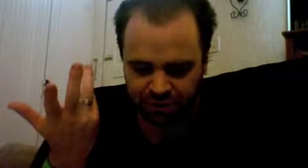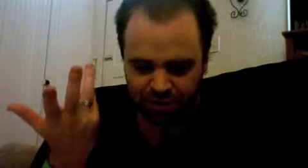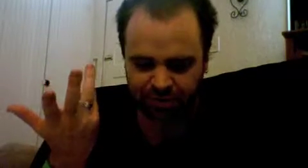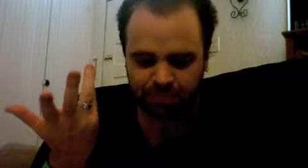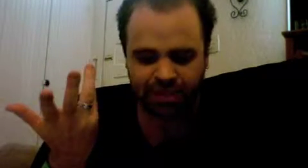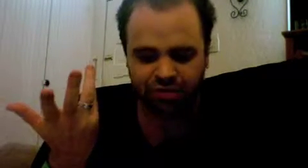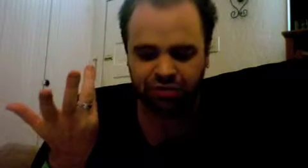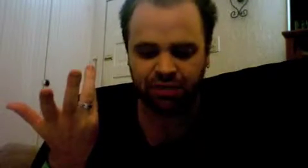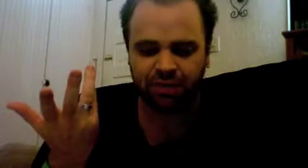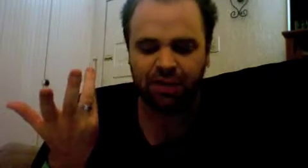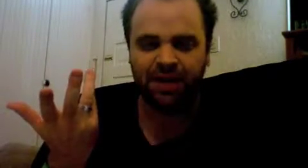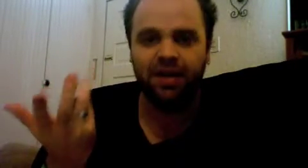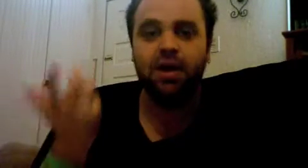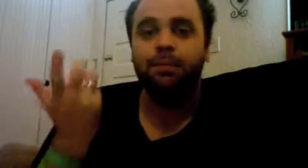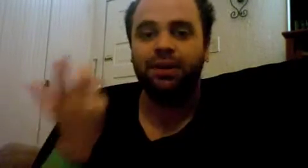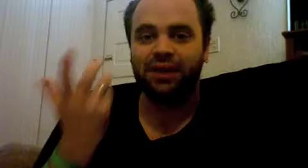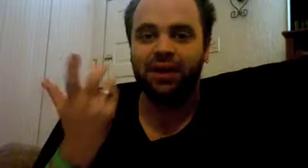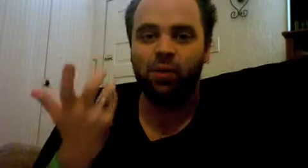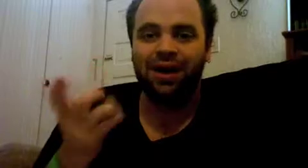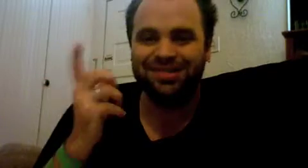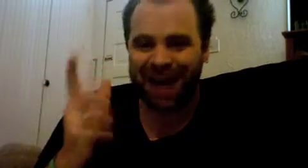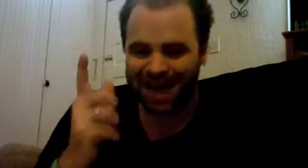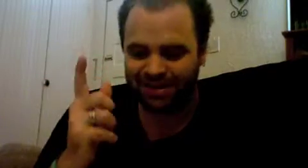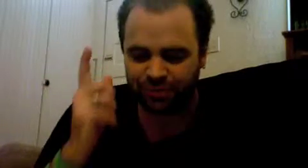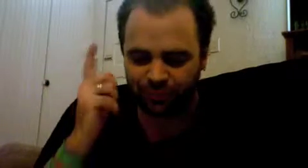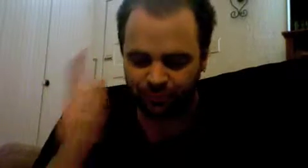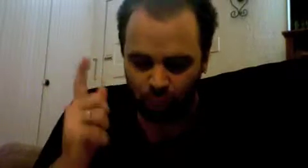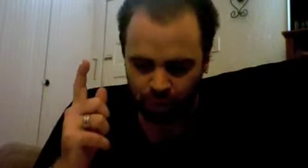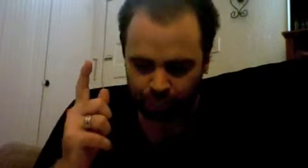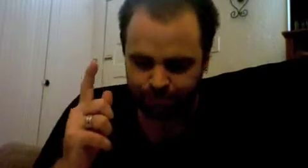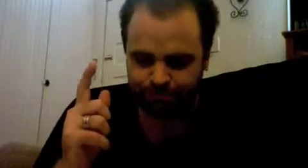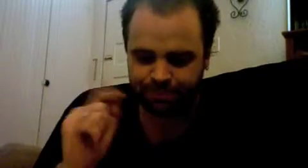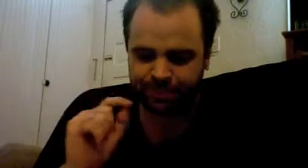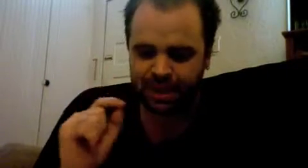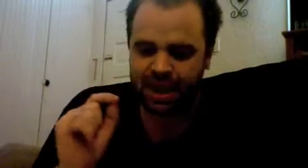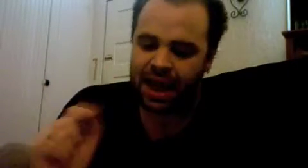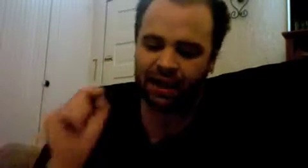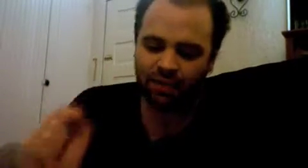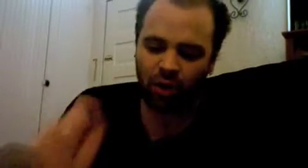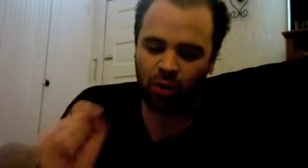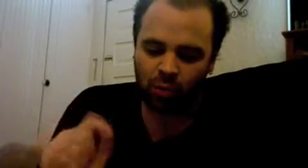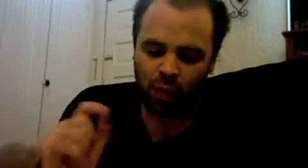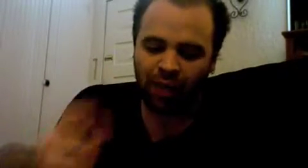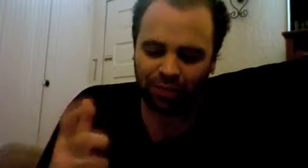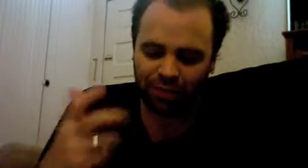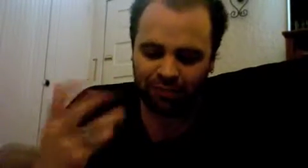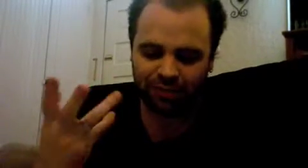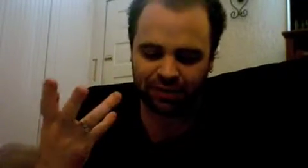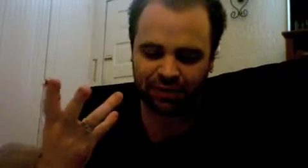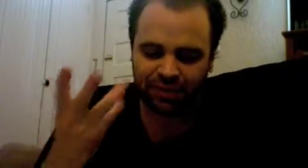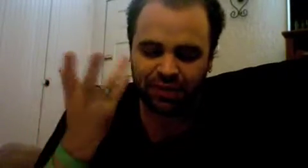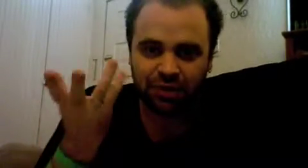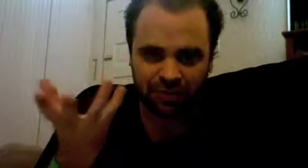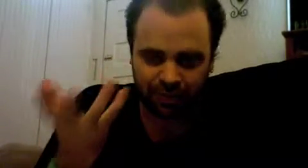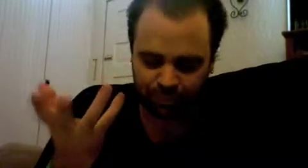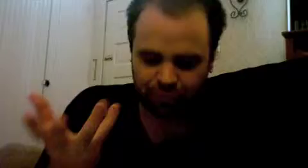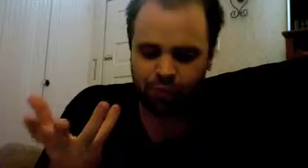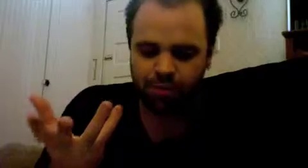-contemplation of the divine but likewise as form and in the whole wealth of the developed form